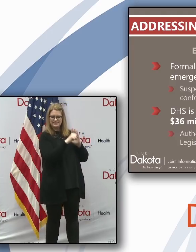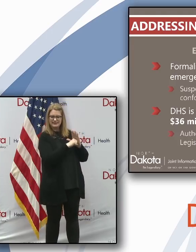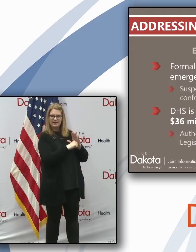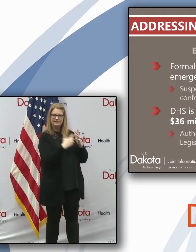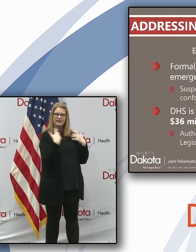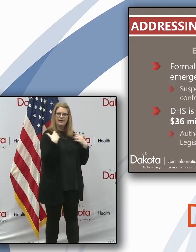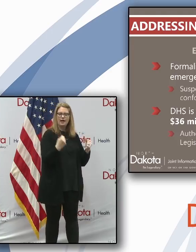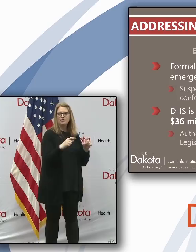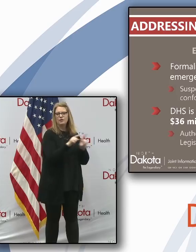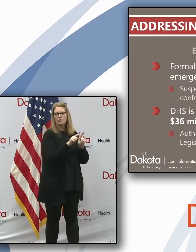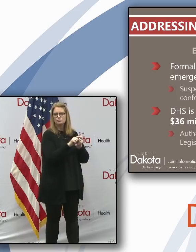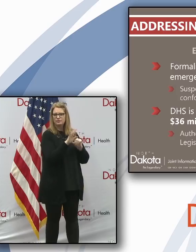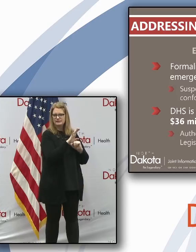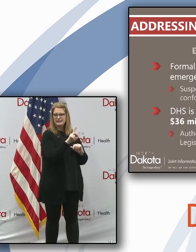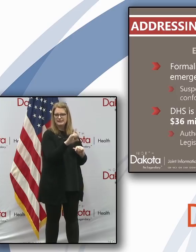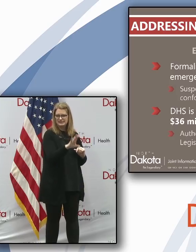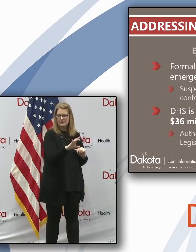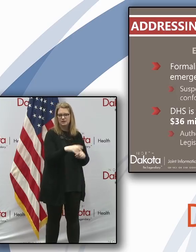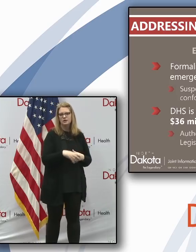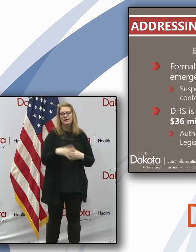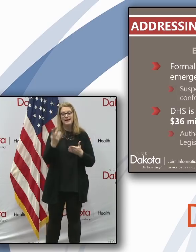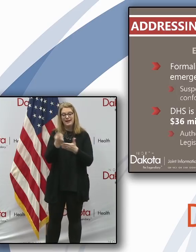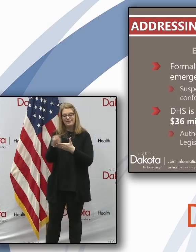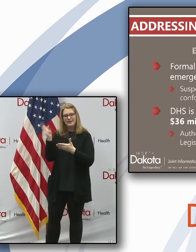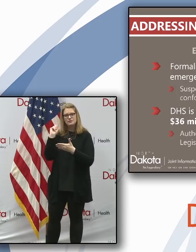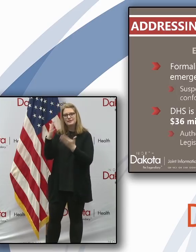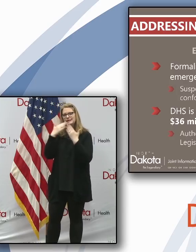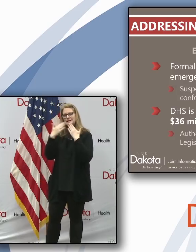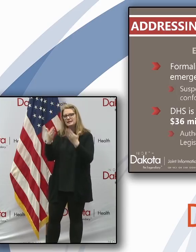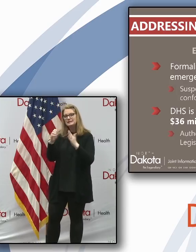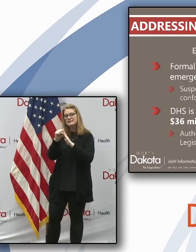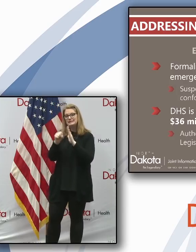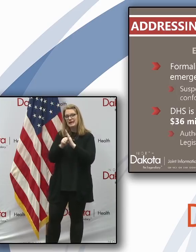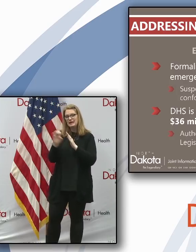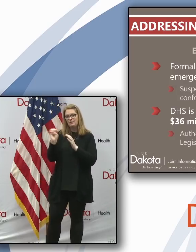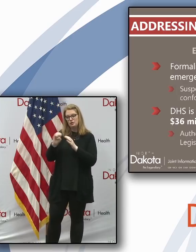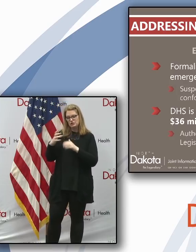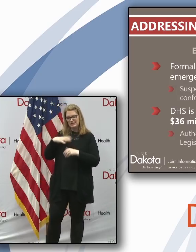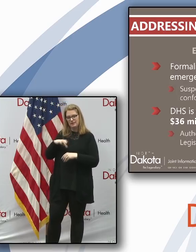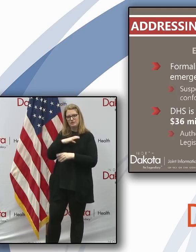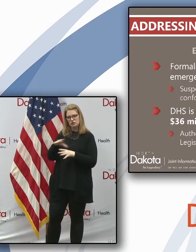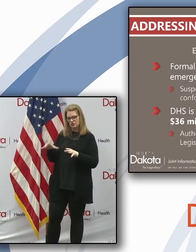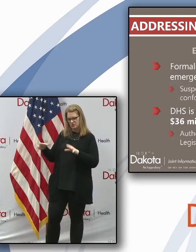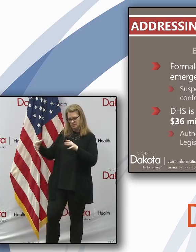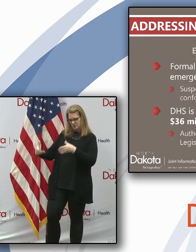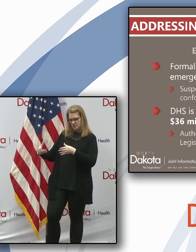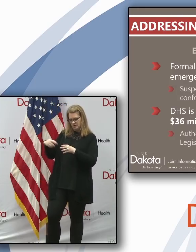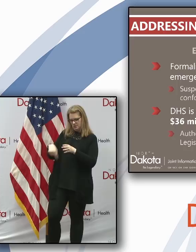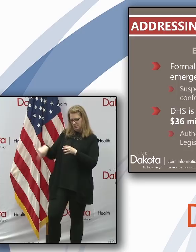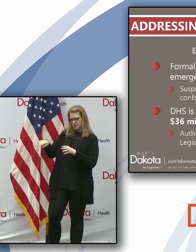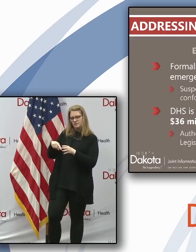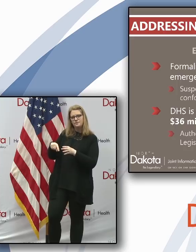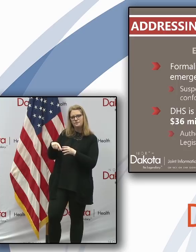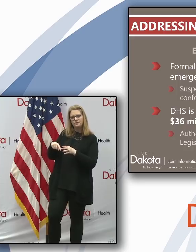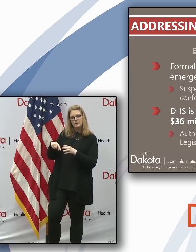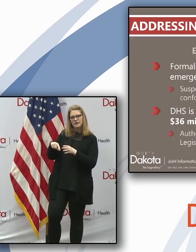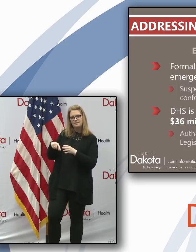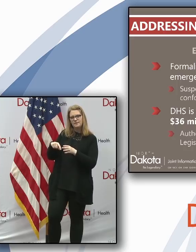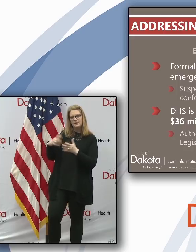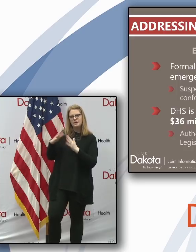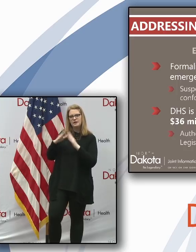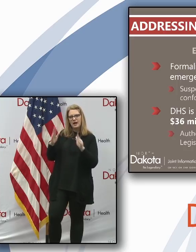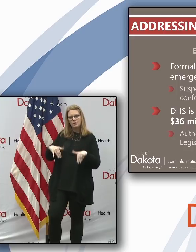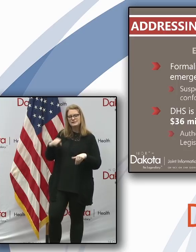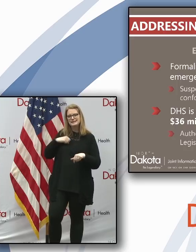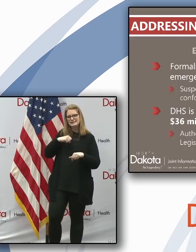And then last week, I want to thank the state emergency commission. The emergency commission is made up of the house